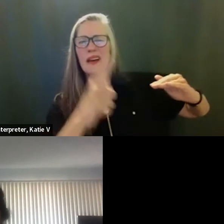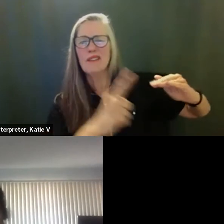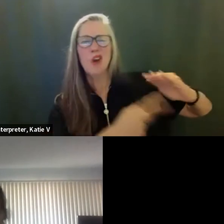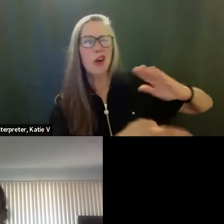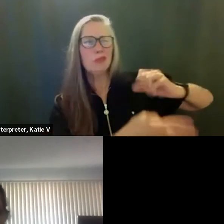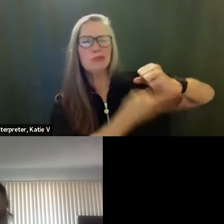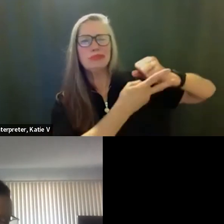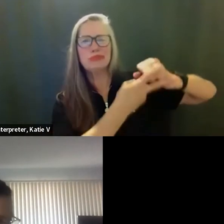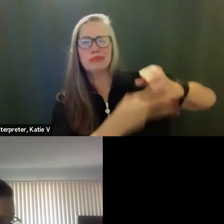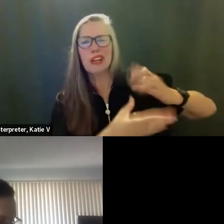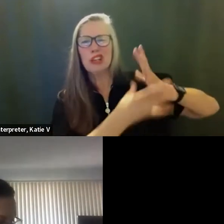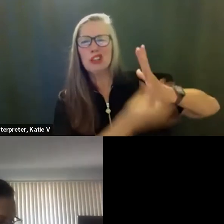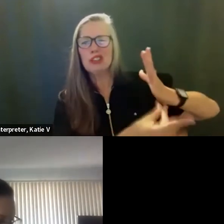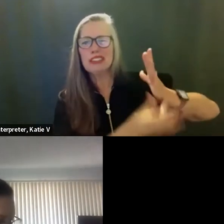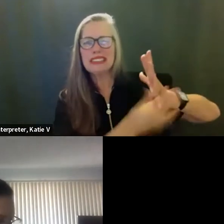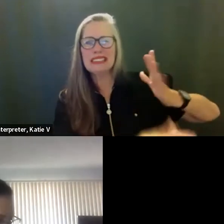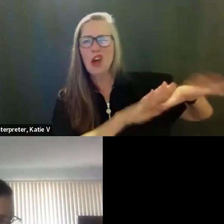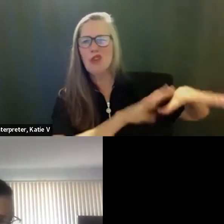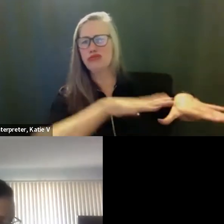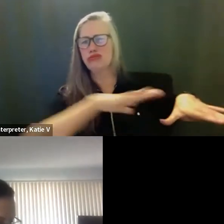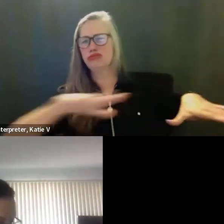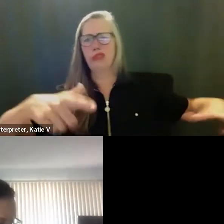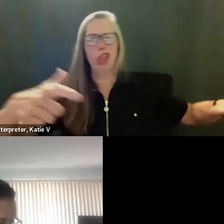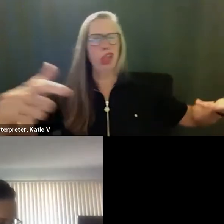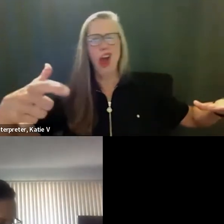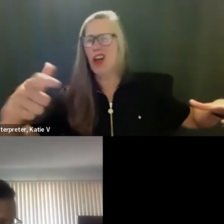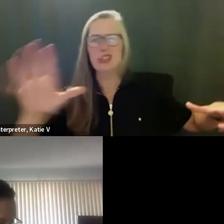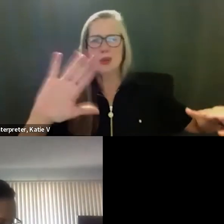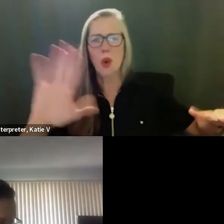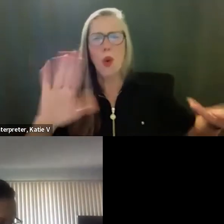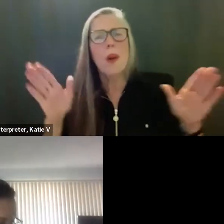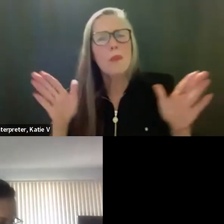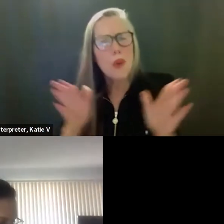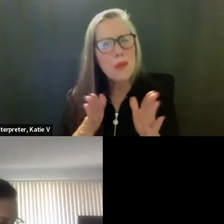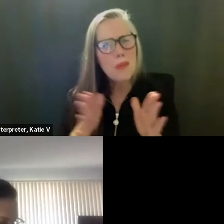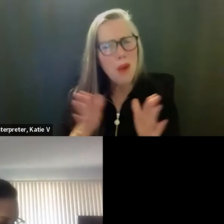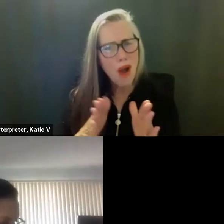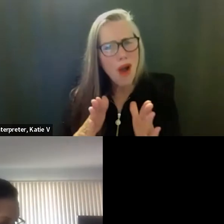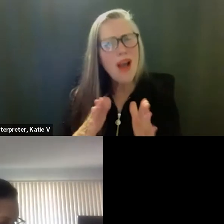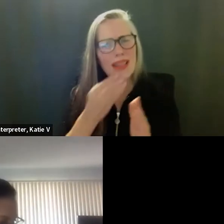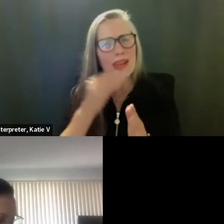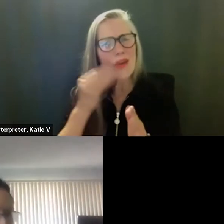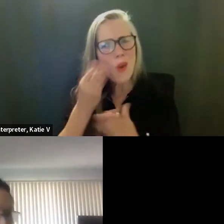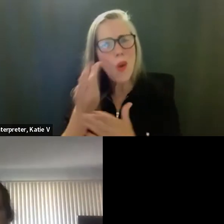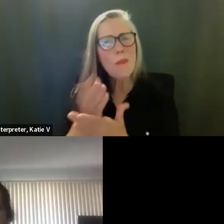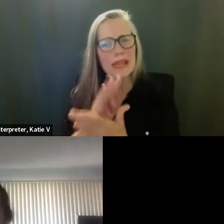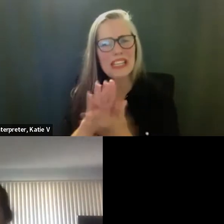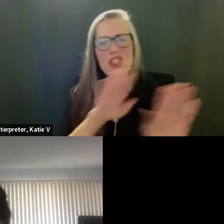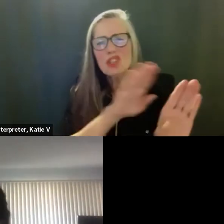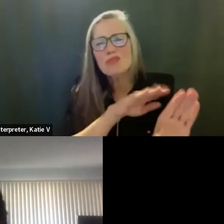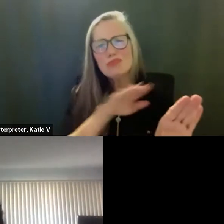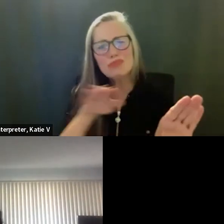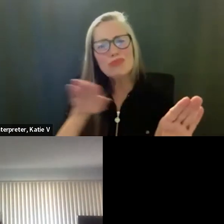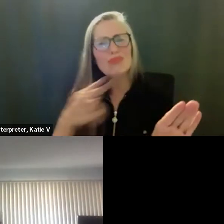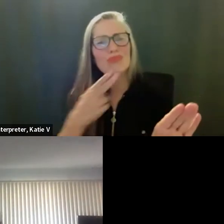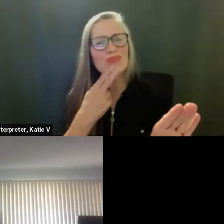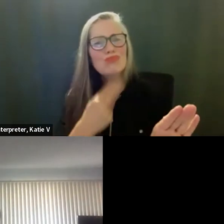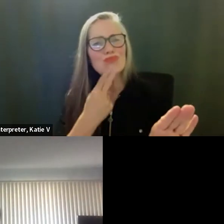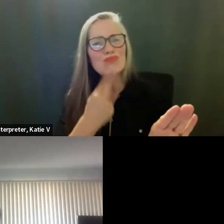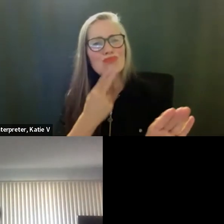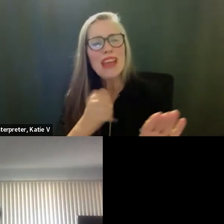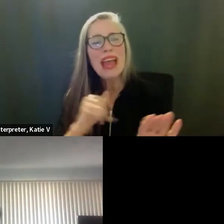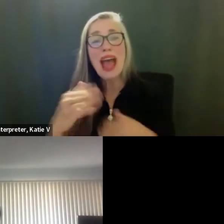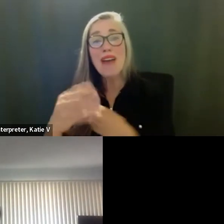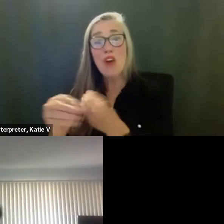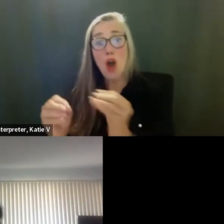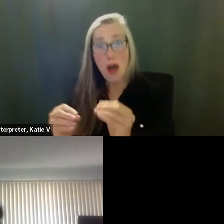in it, but you can't make large, you know, meals for, for large number of people. Uh, we will have an office. This